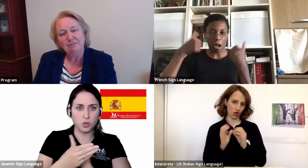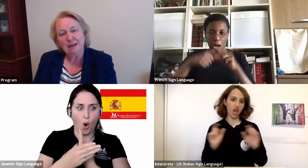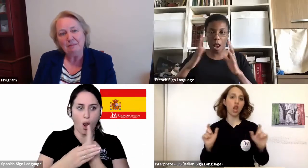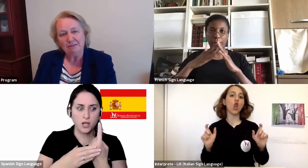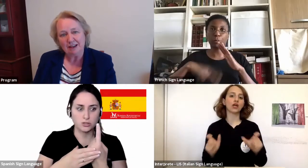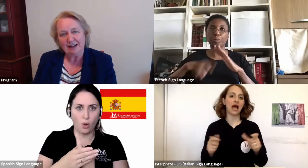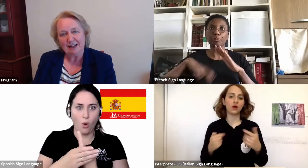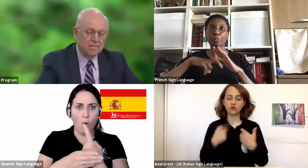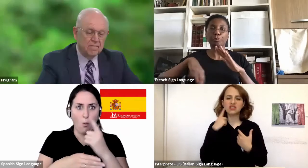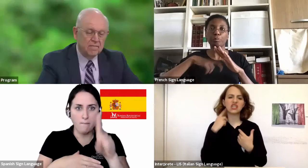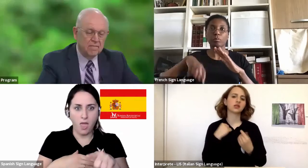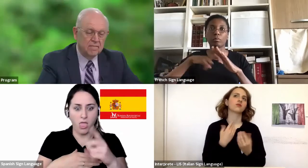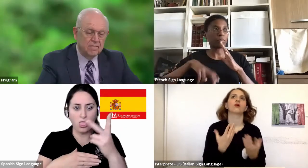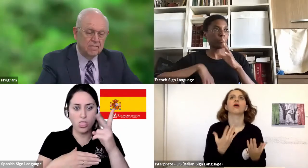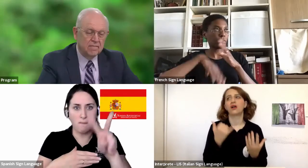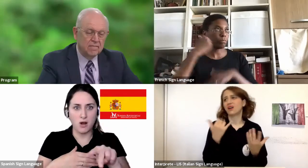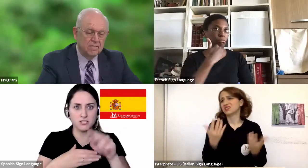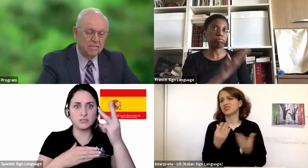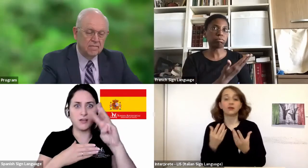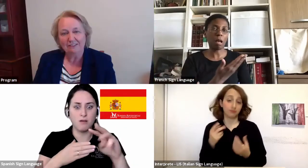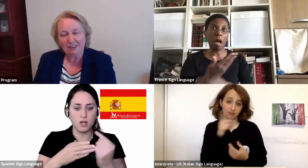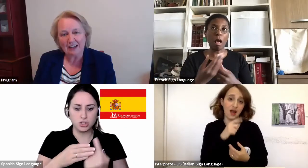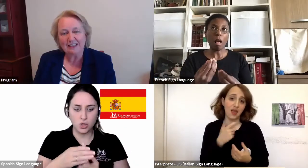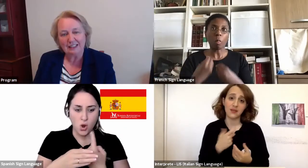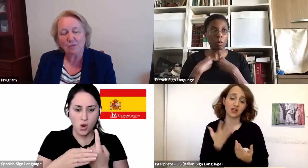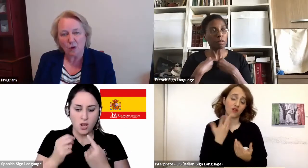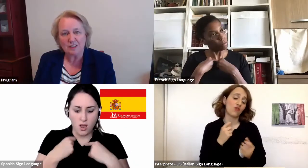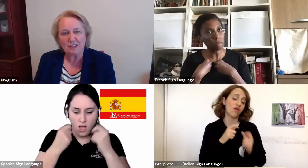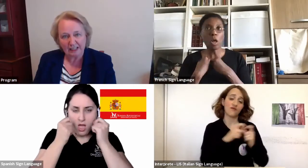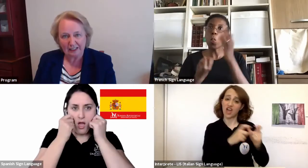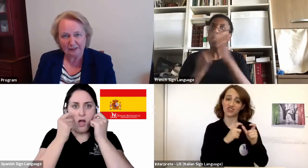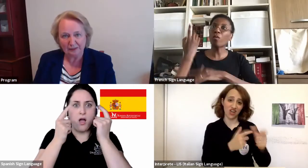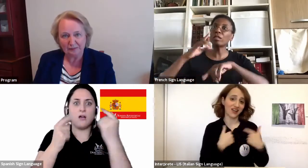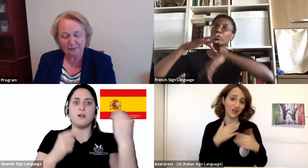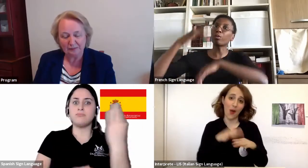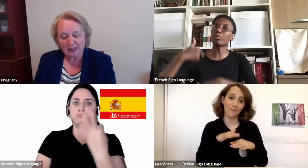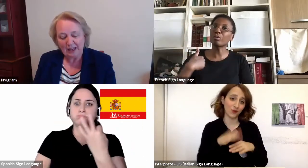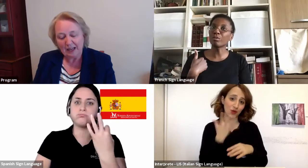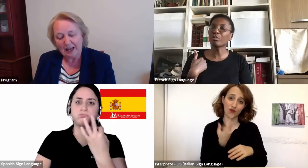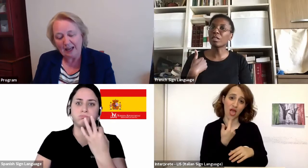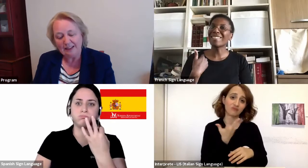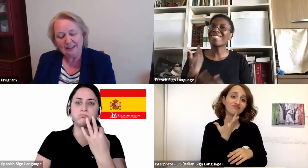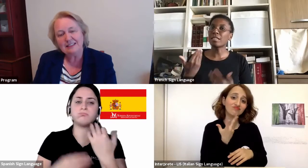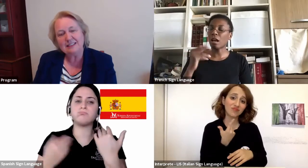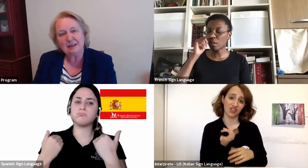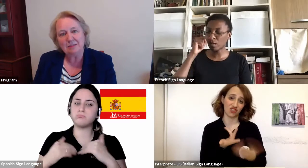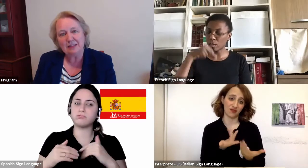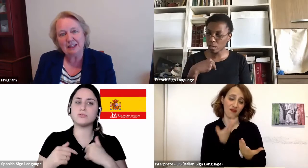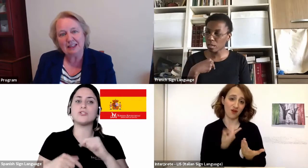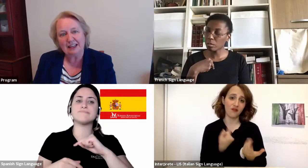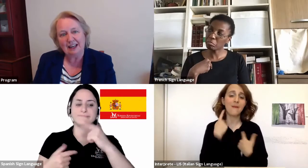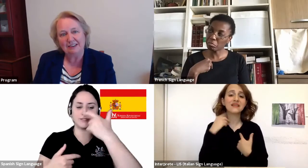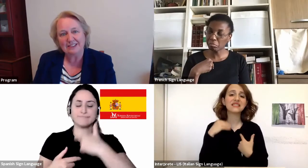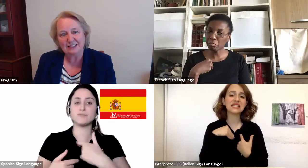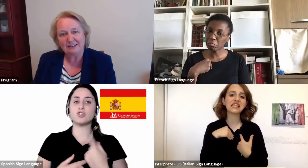And it made me realise, again, the fact that I was alone. And this is something